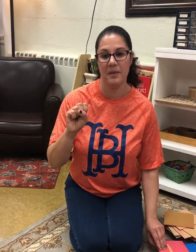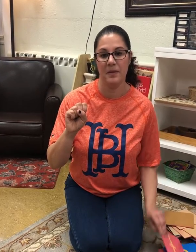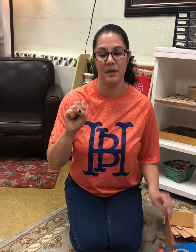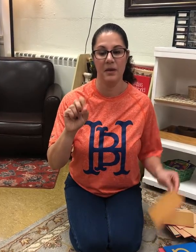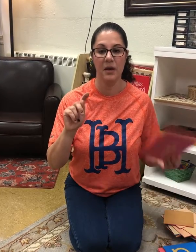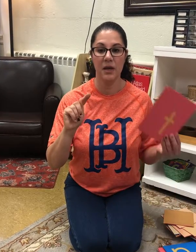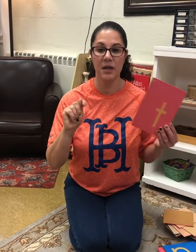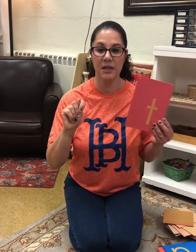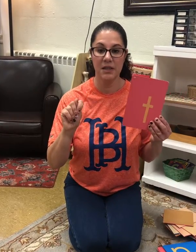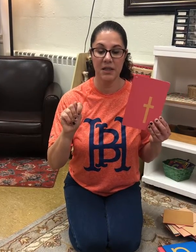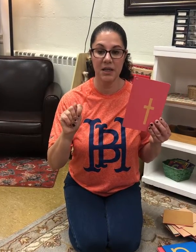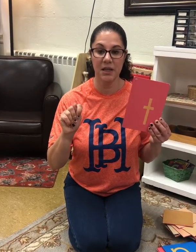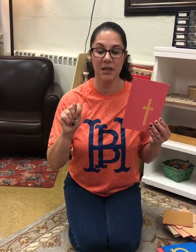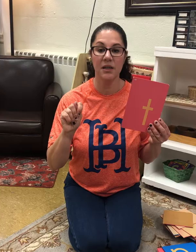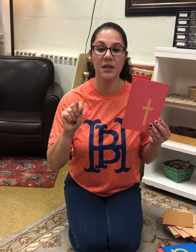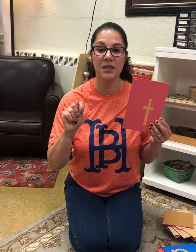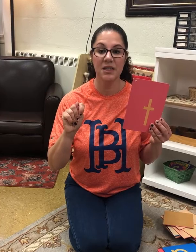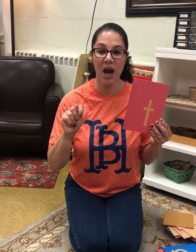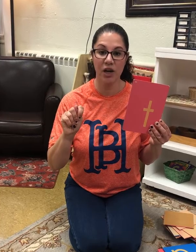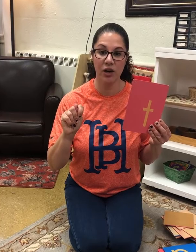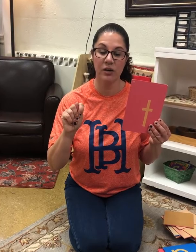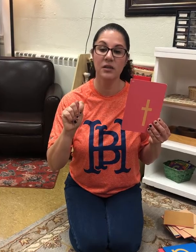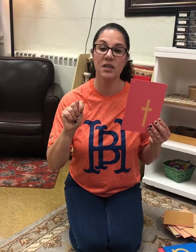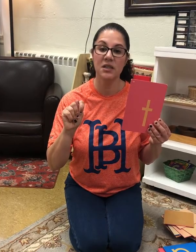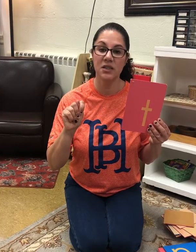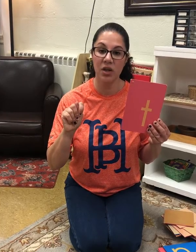T, tiger, t.